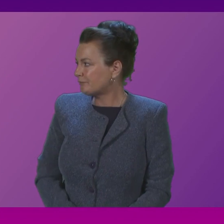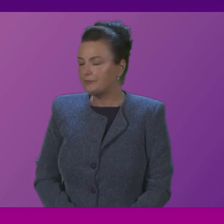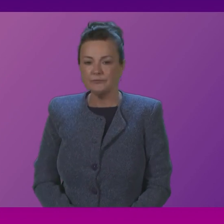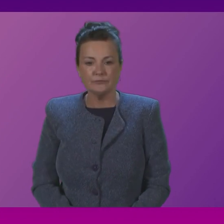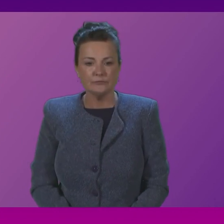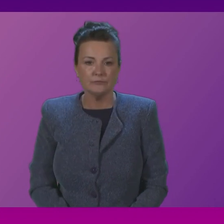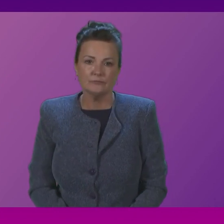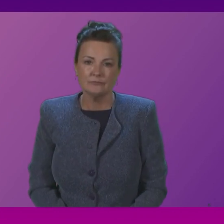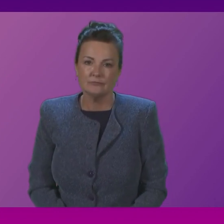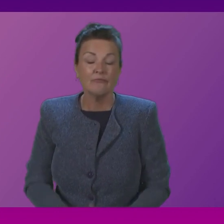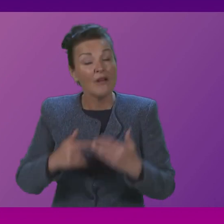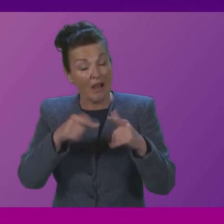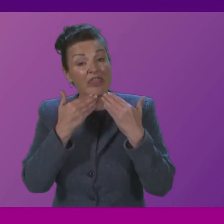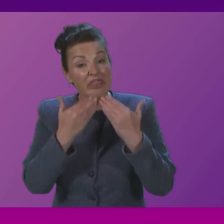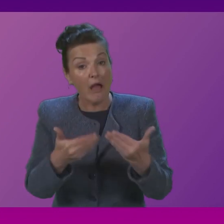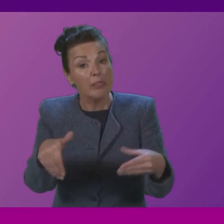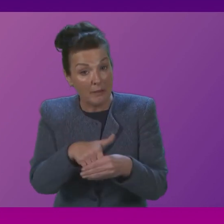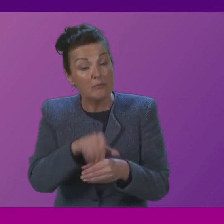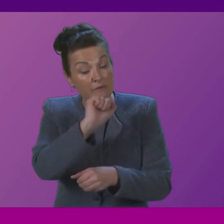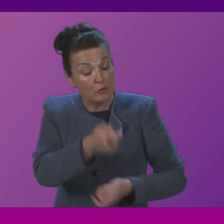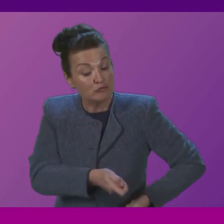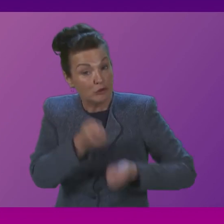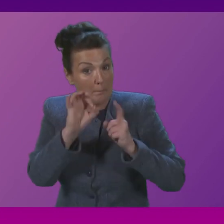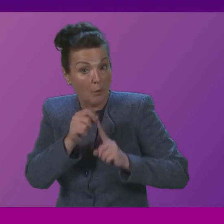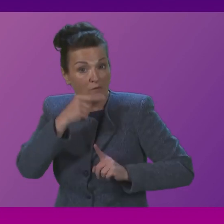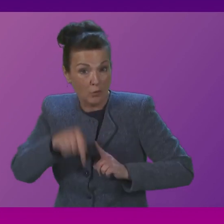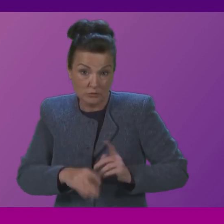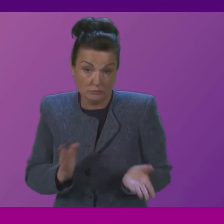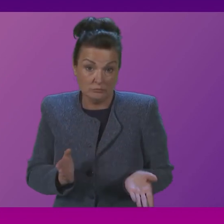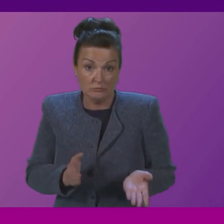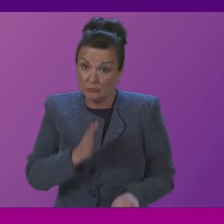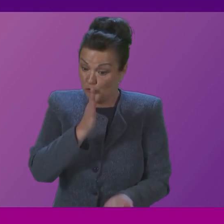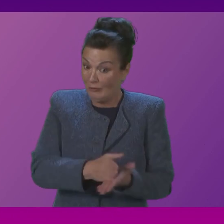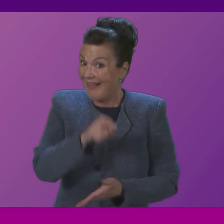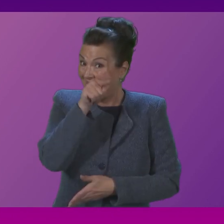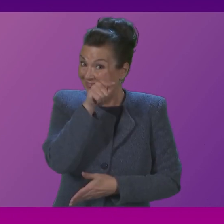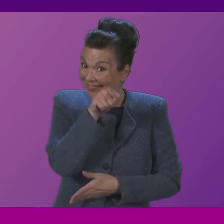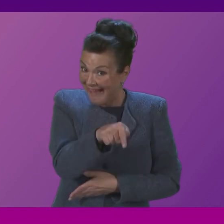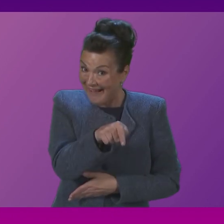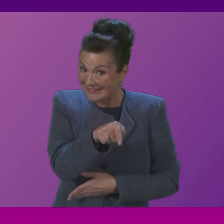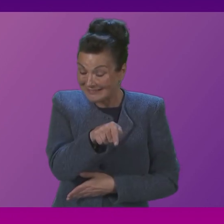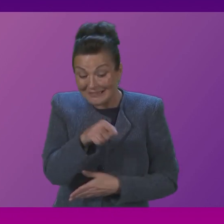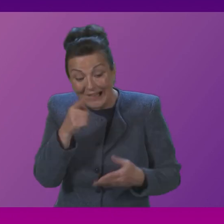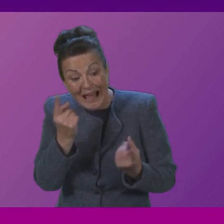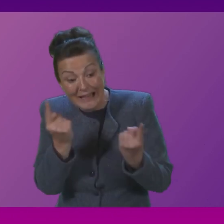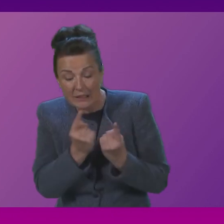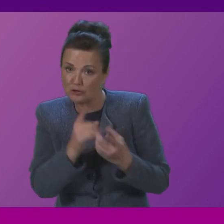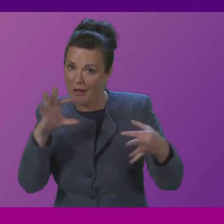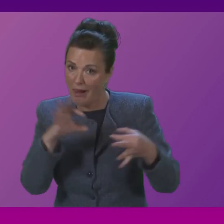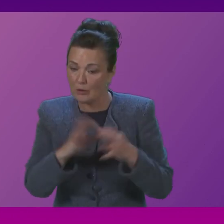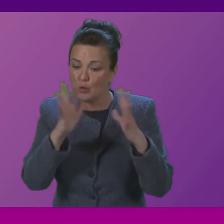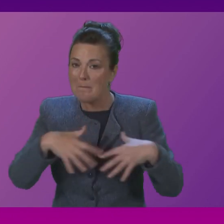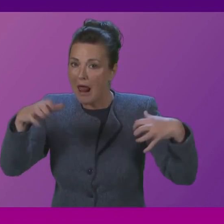I thank the member for her point of order it is a matter for the parliamentary bureau to consider and recommend